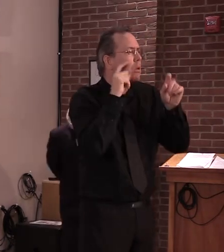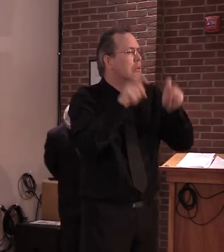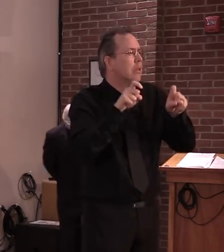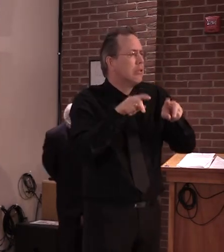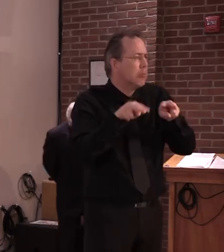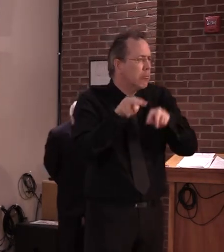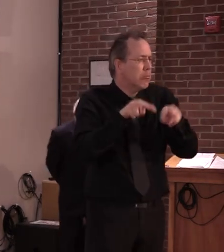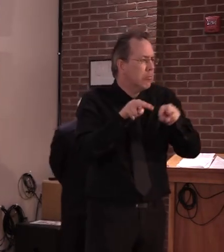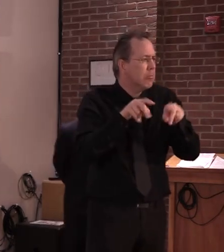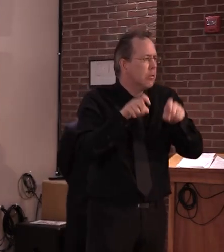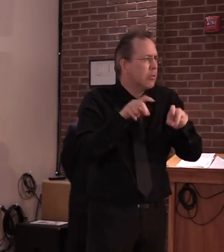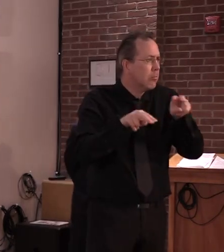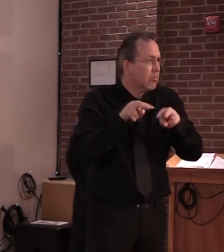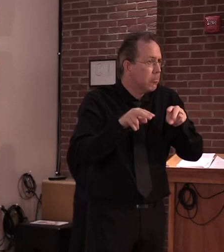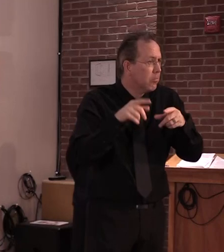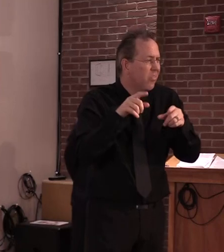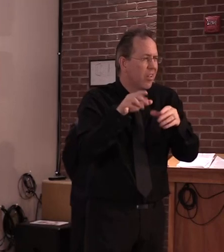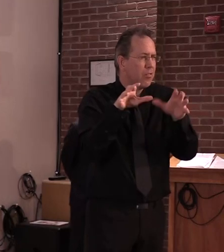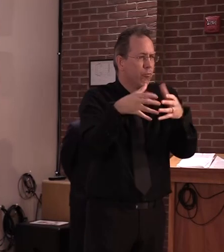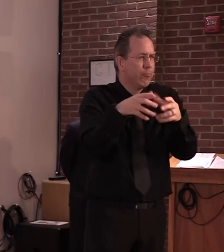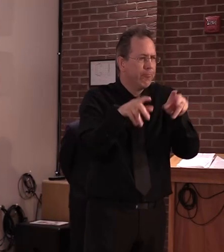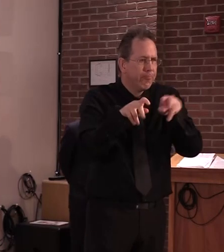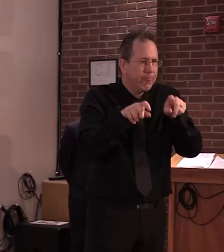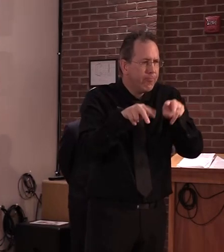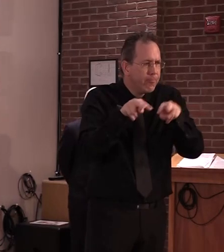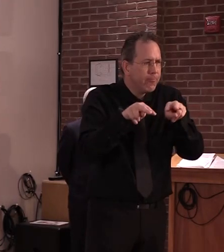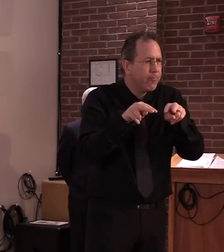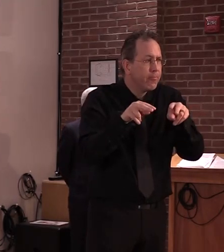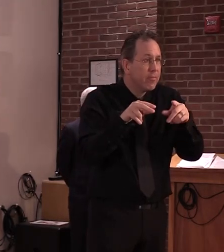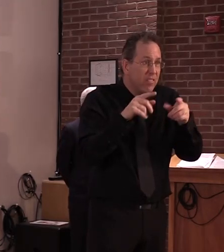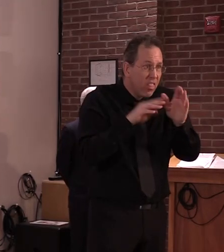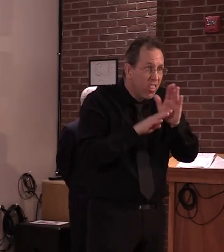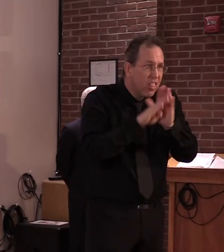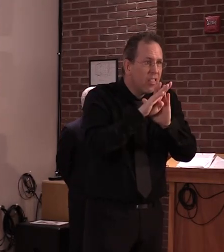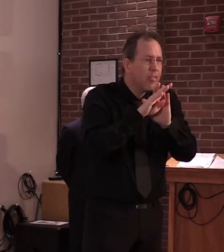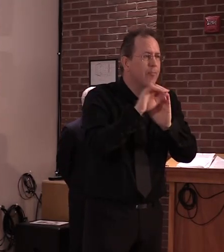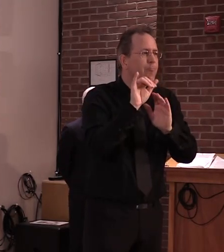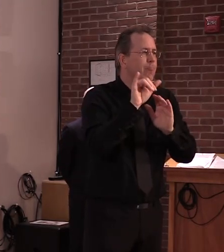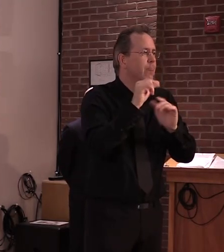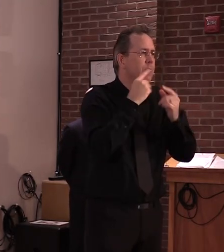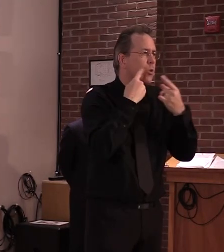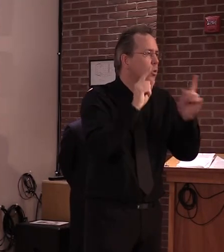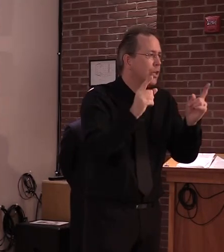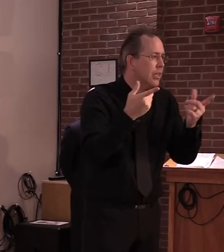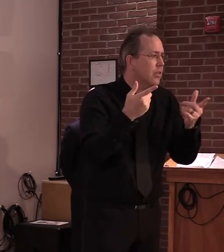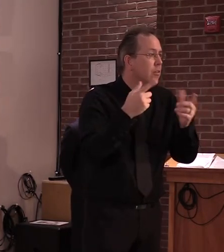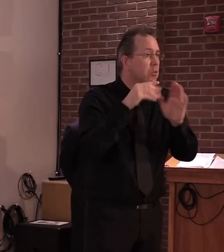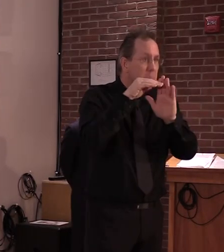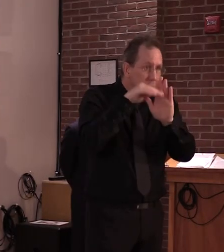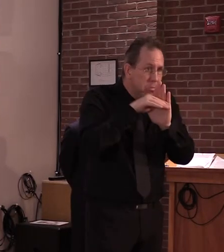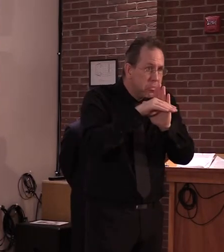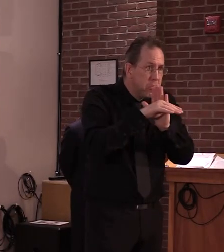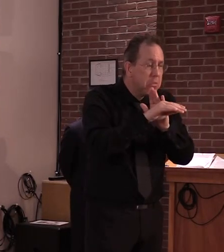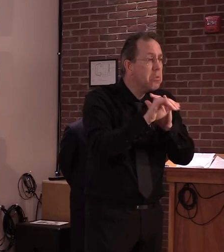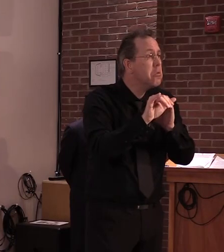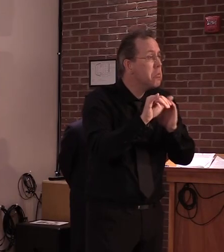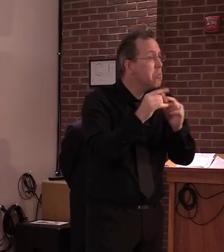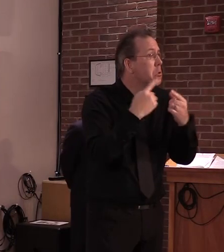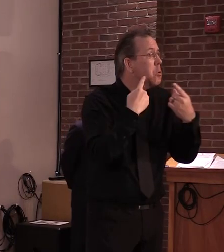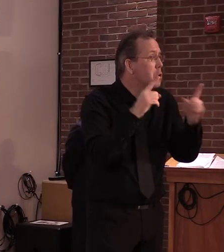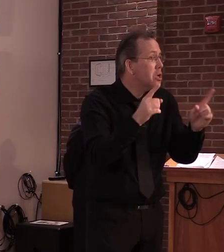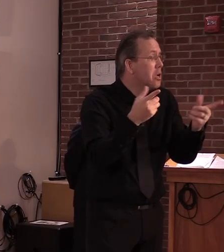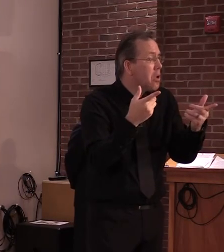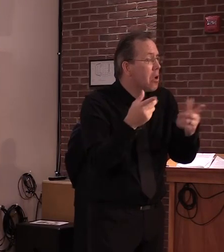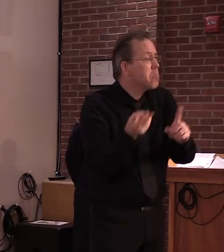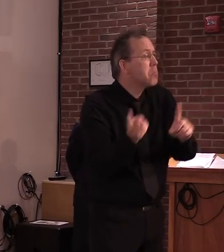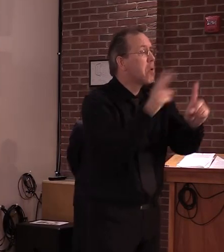have an impact on the data that we collect, you know, on a continuing basis and make sure that, um, if you